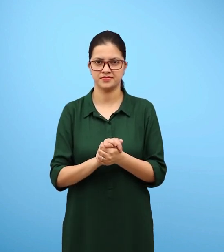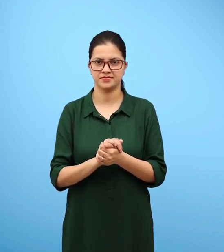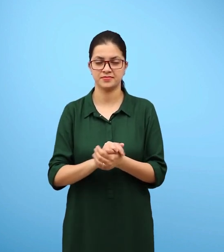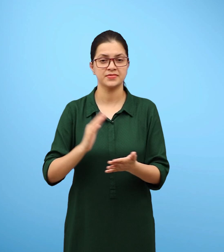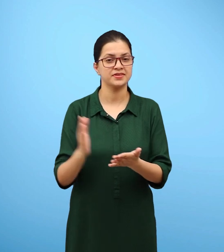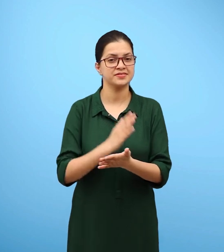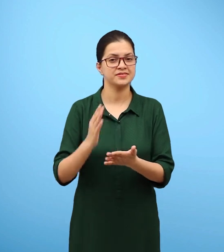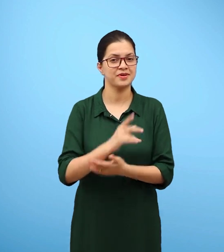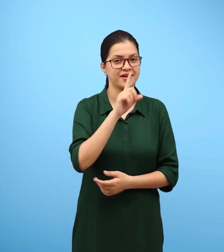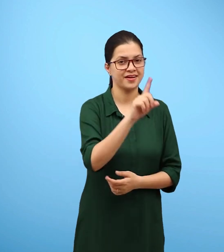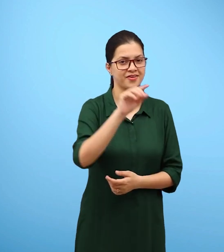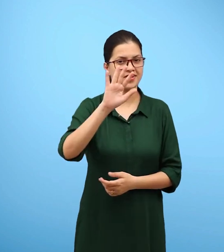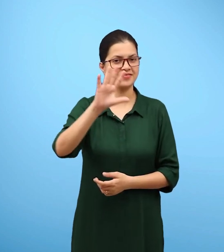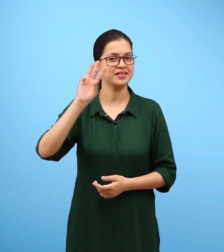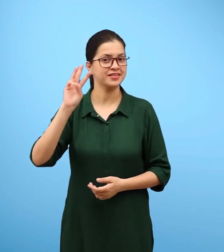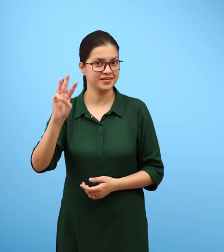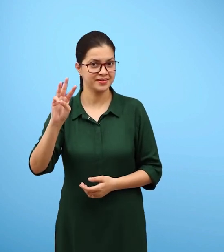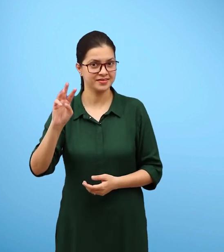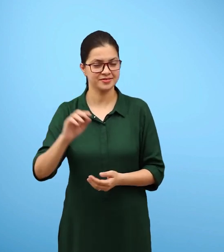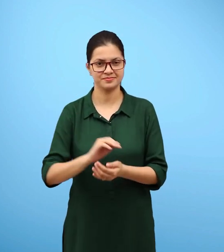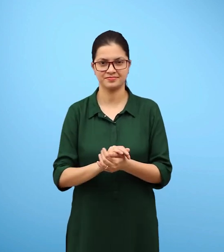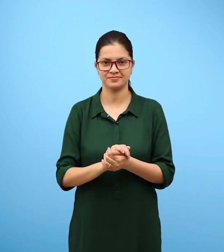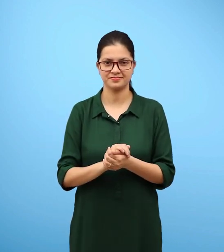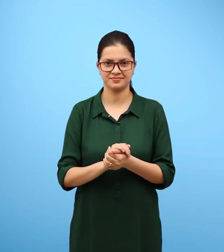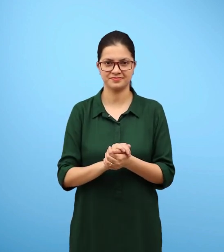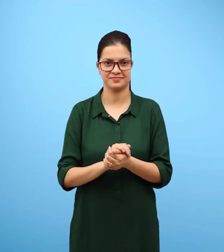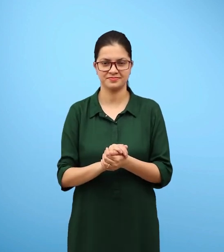Page 153 Keywords